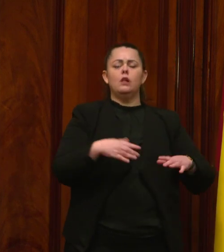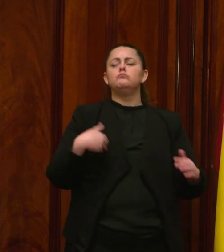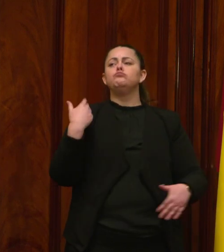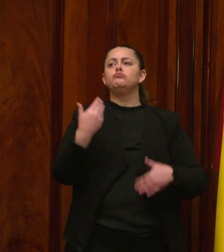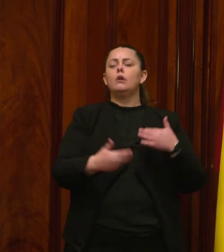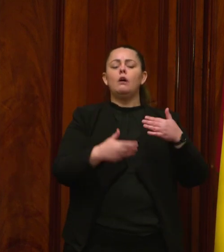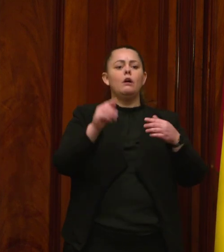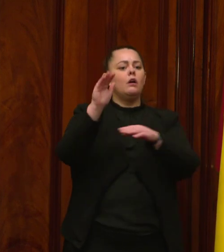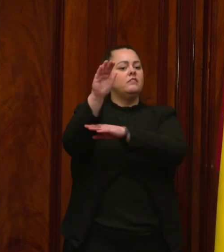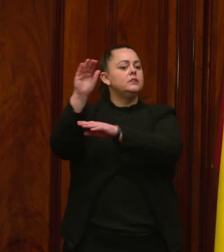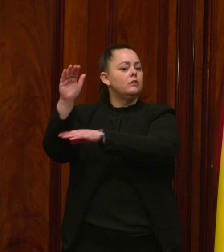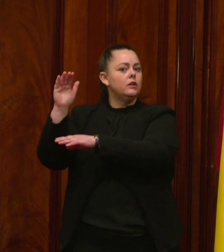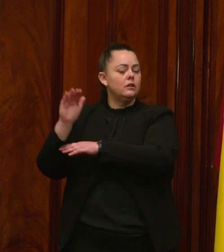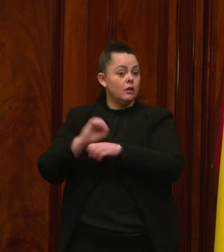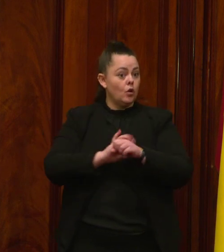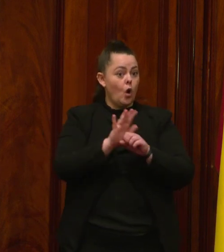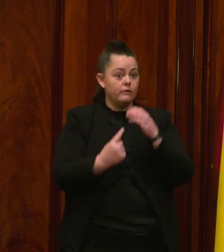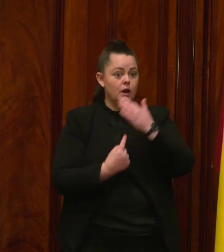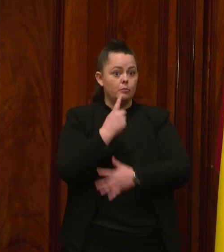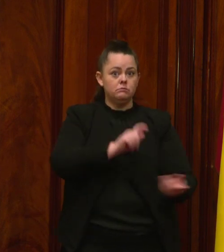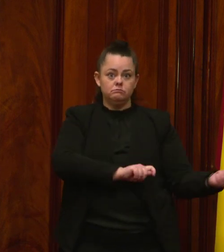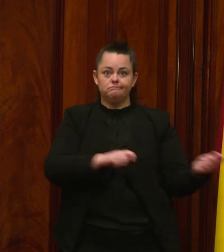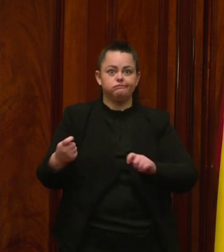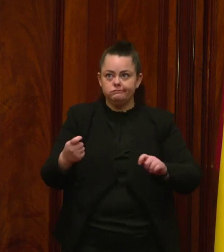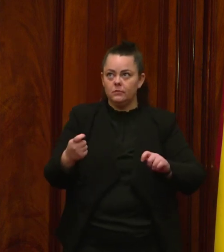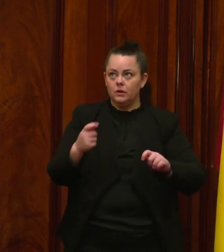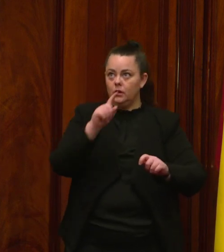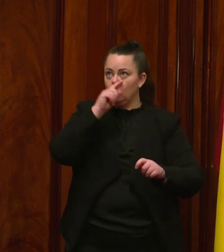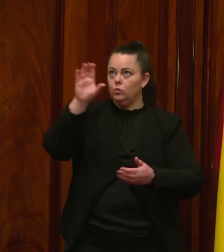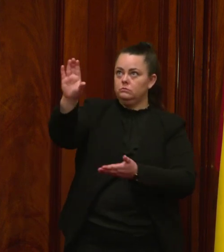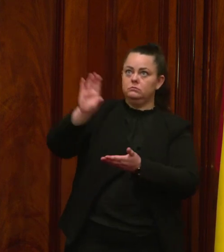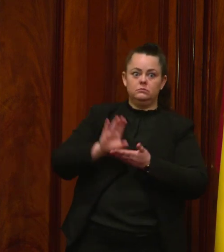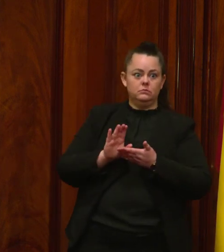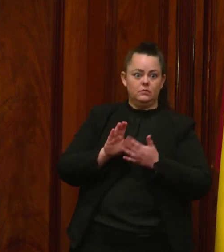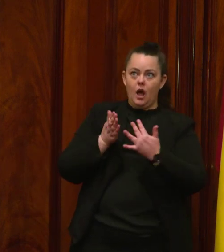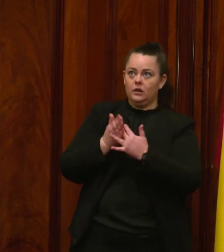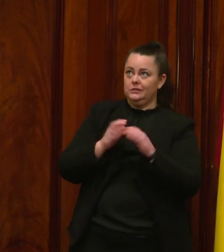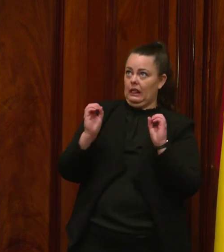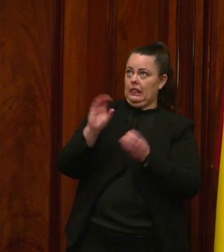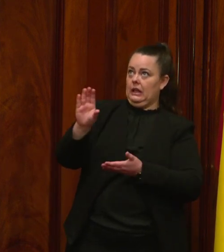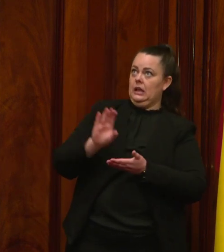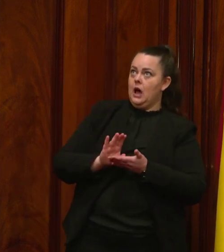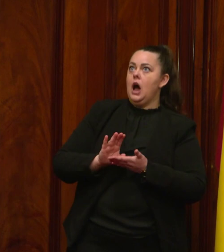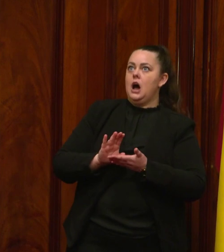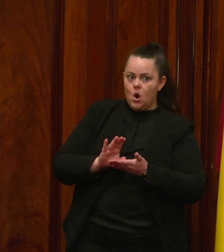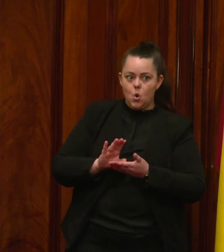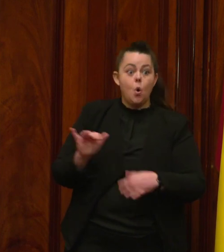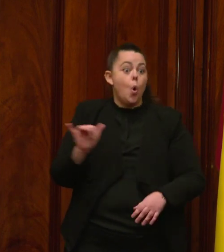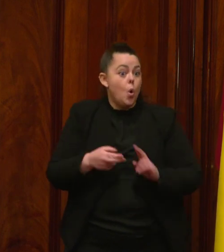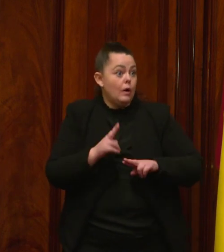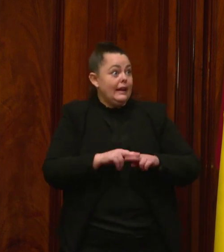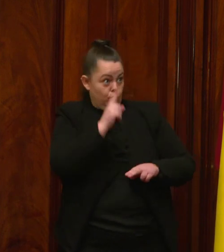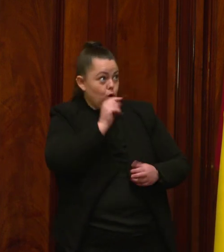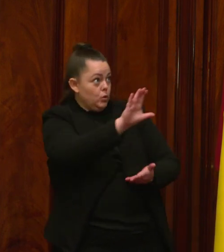life-threatening, like vaccines. Or when we could get certain items, their cost was prohibitively expensive.